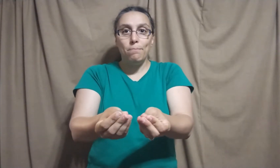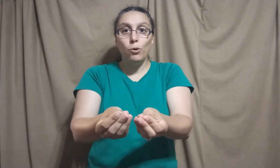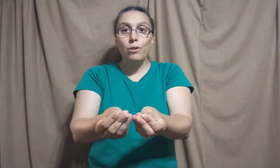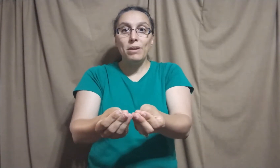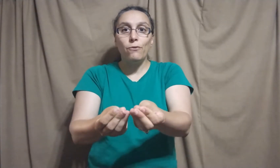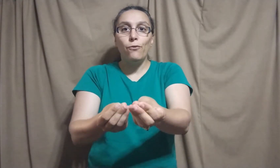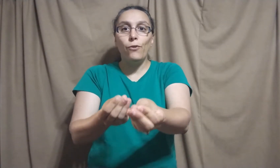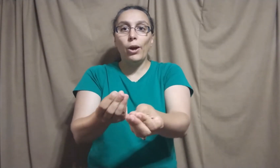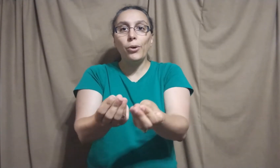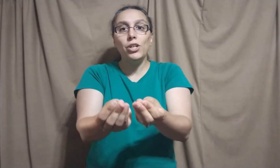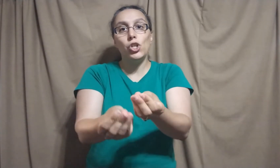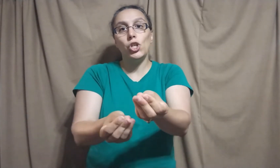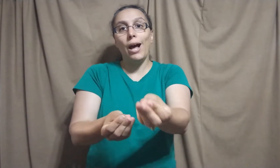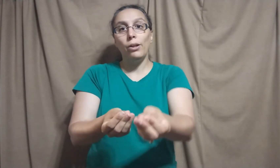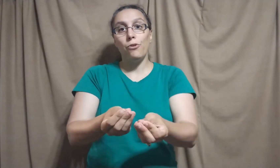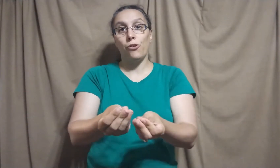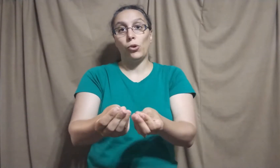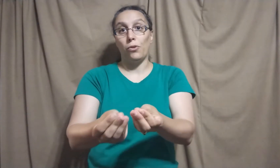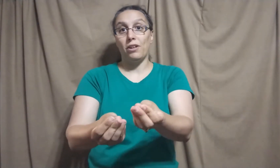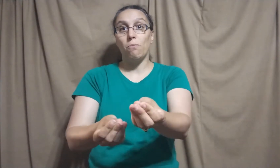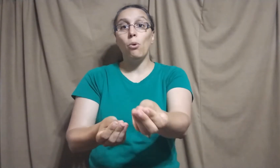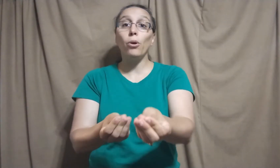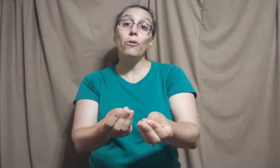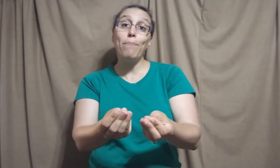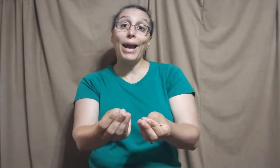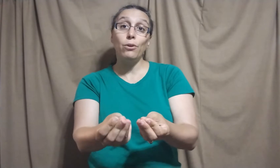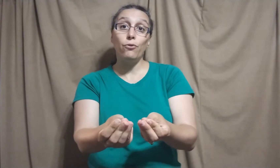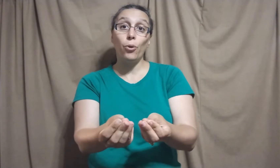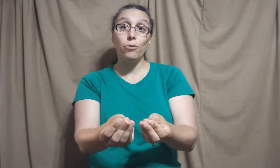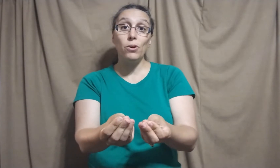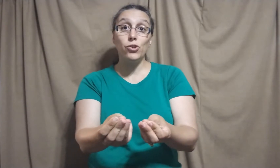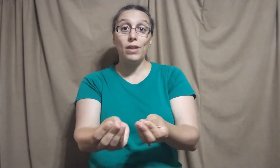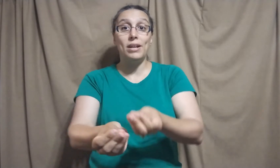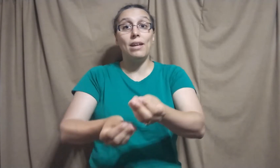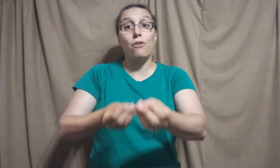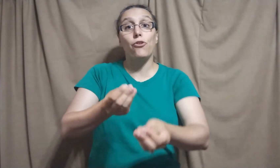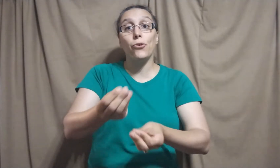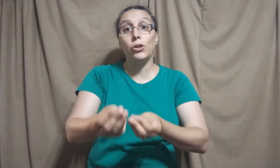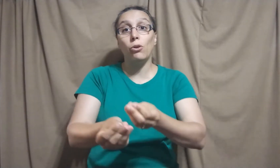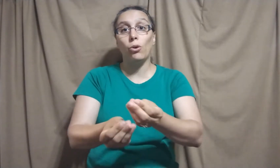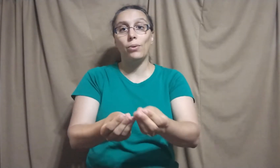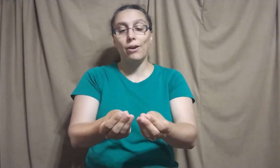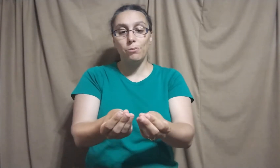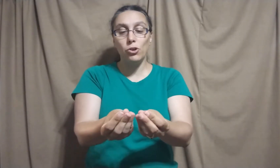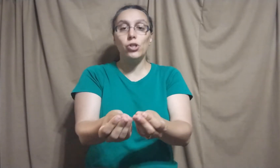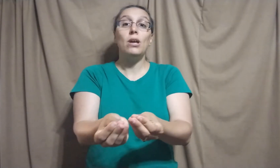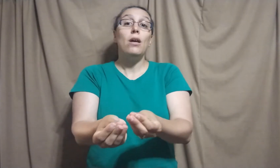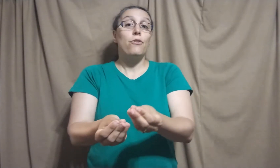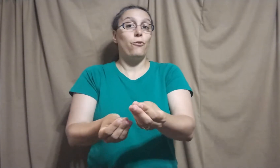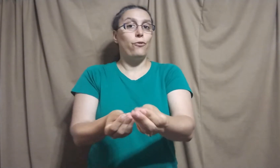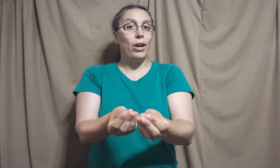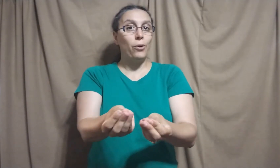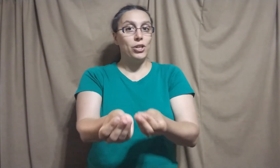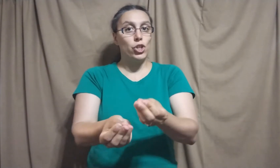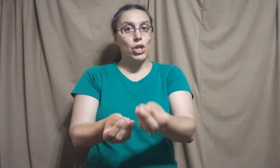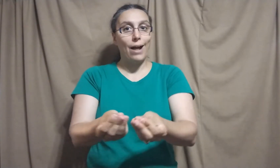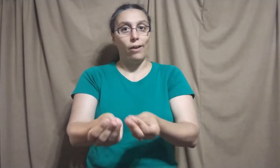move them in very shallow circles. It's more of a back-and-forth motion than it is a circular around motion, so very shallow.